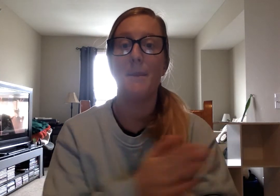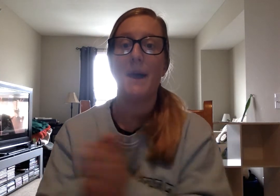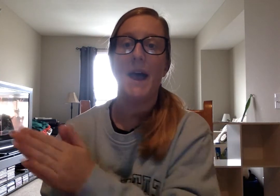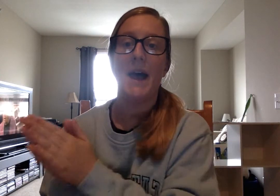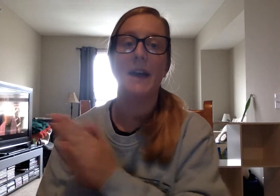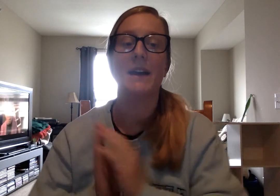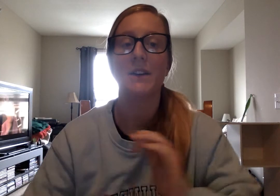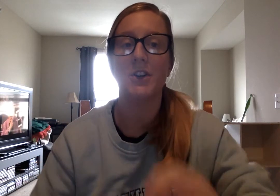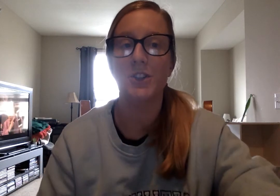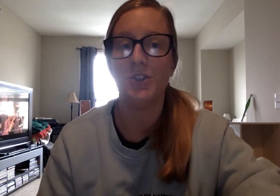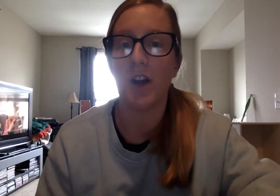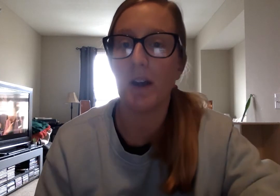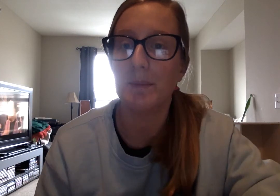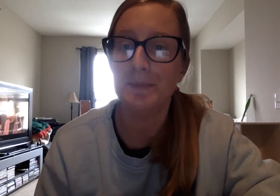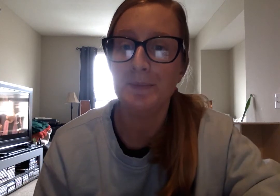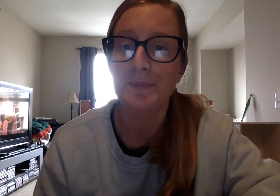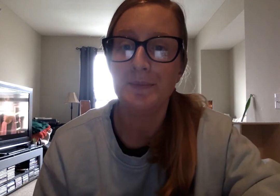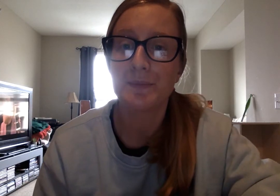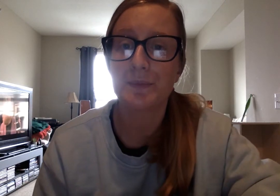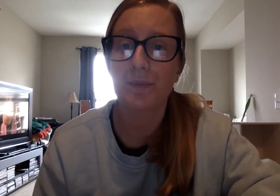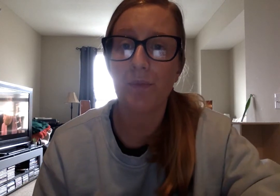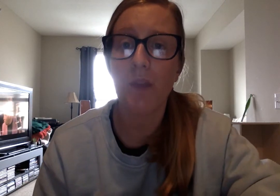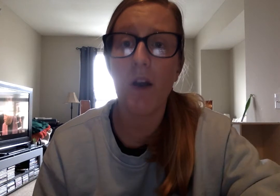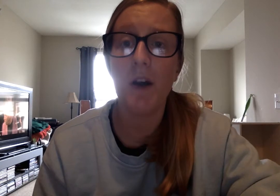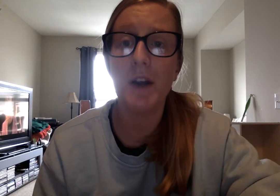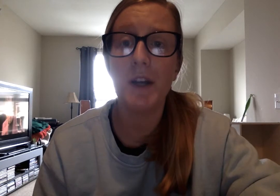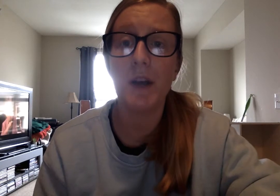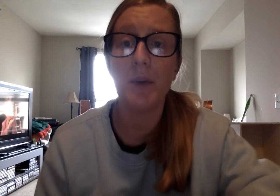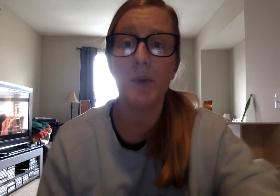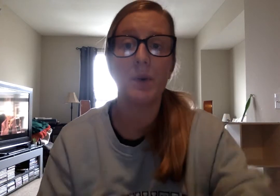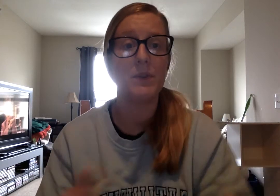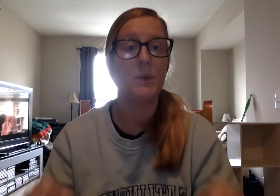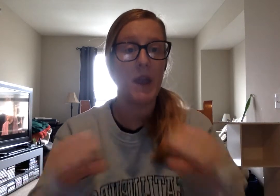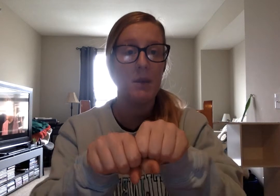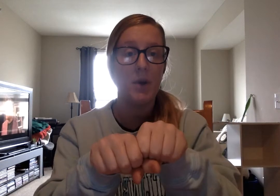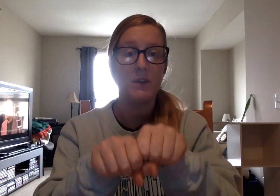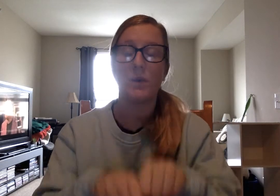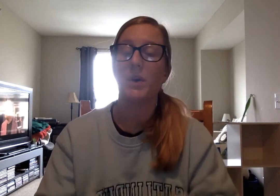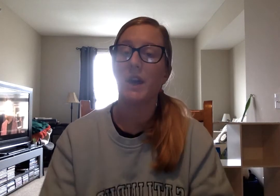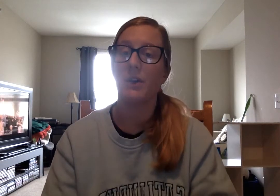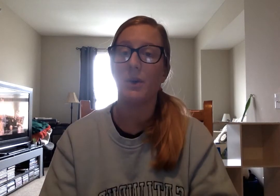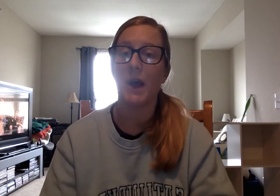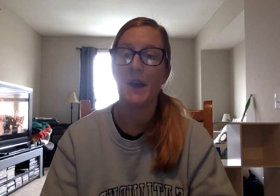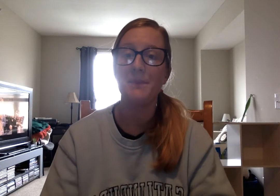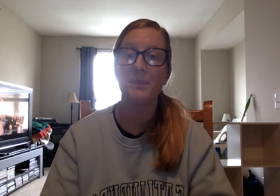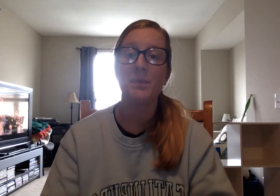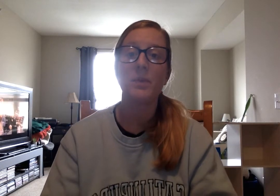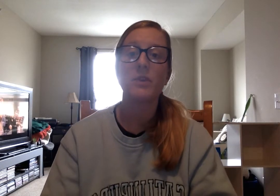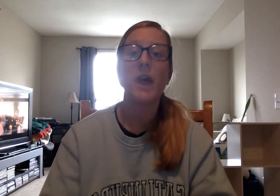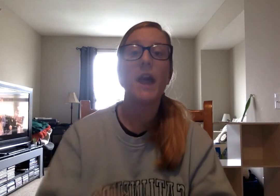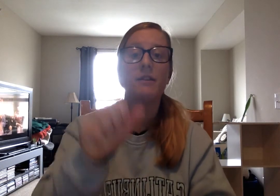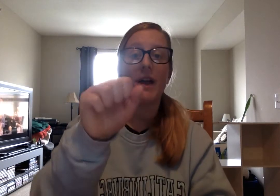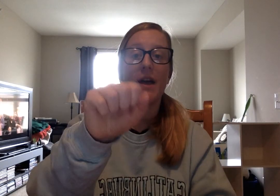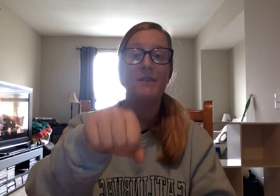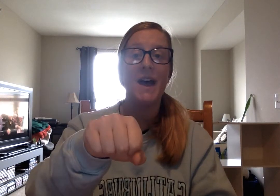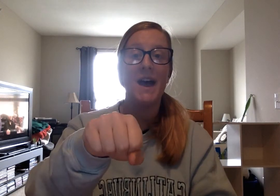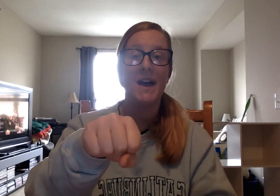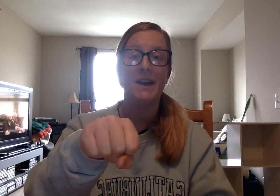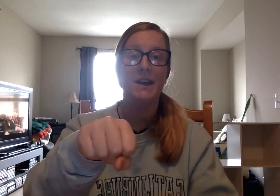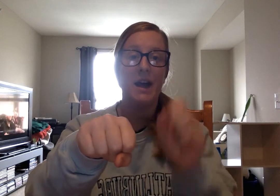Peg. Good job. All right. Now we are going to add parts of a word together, okay? So if I have ed and